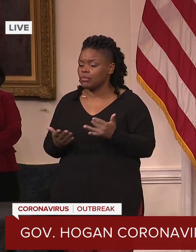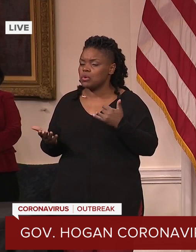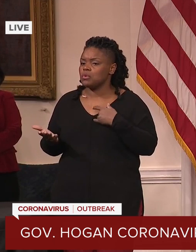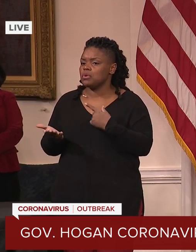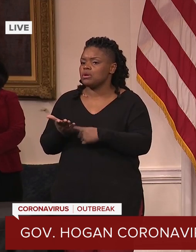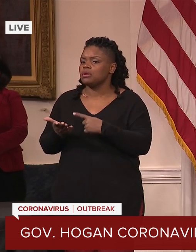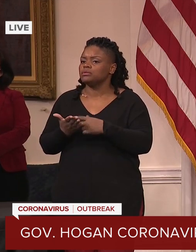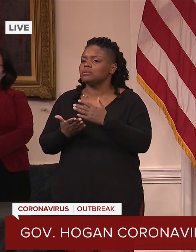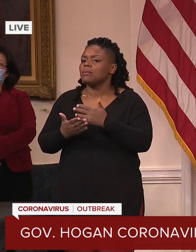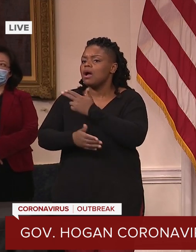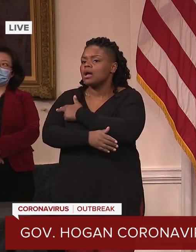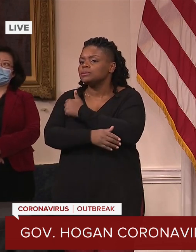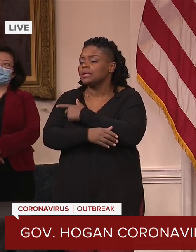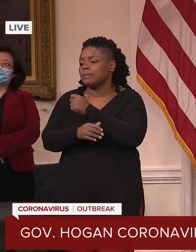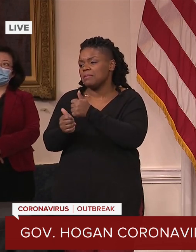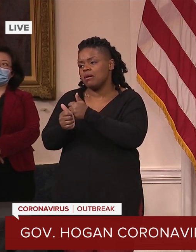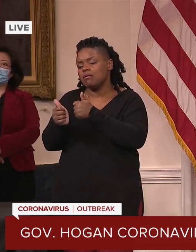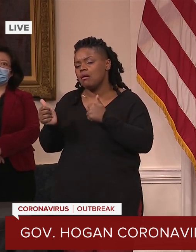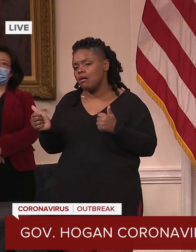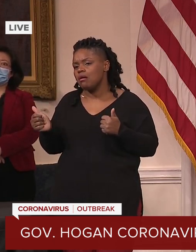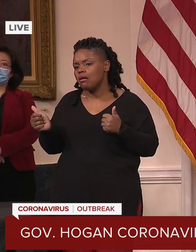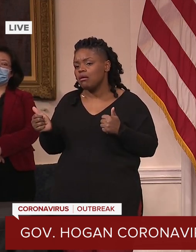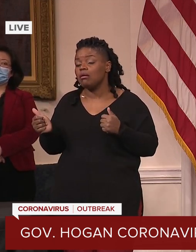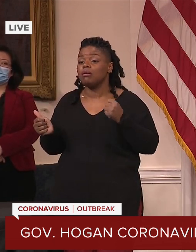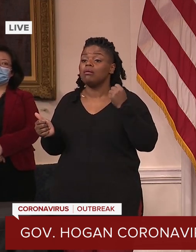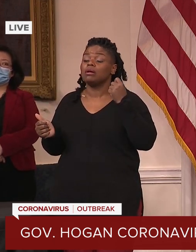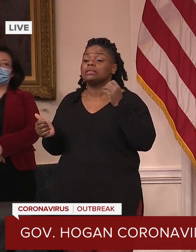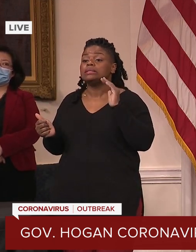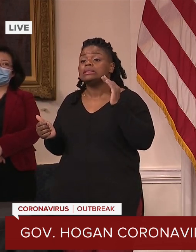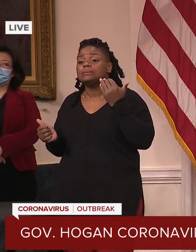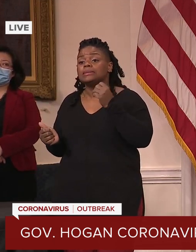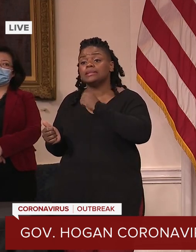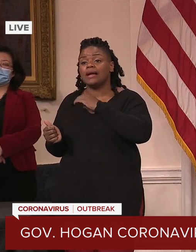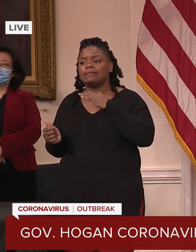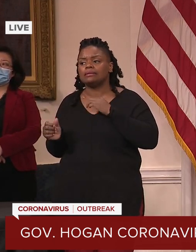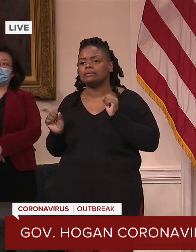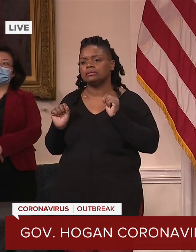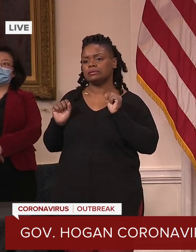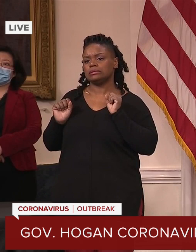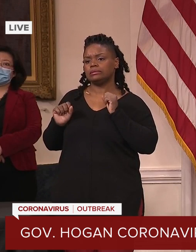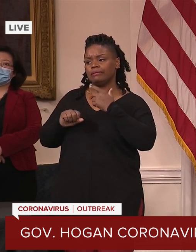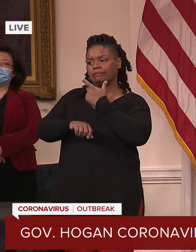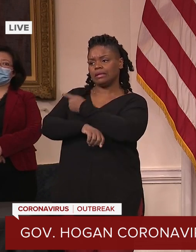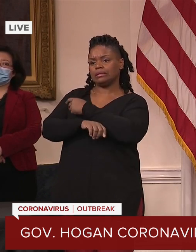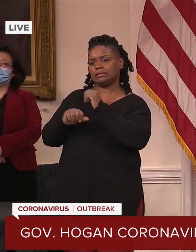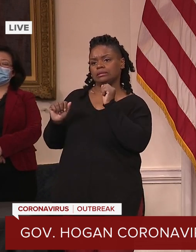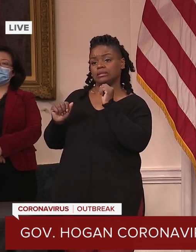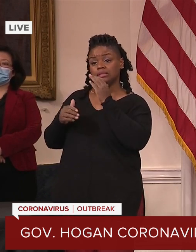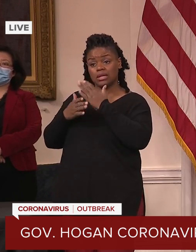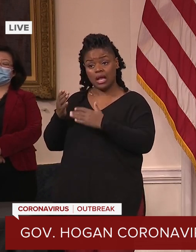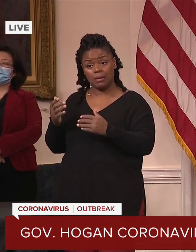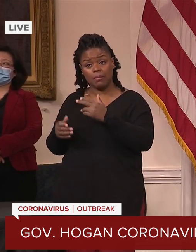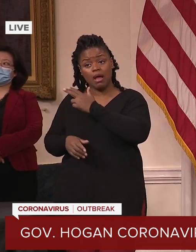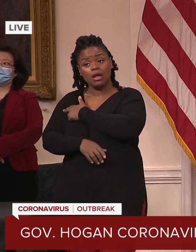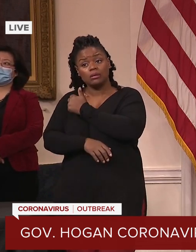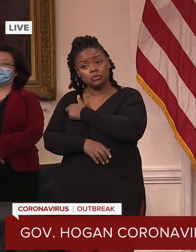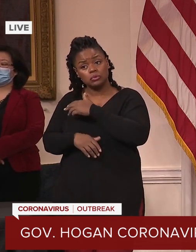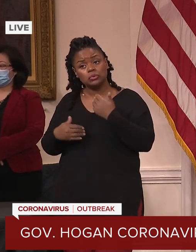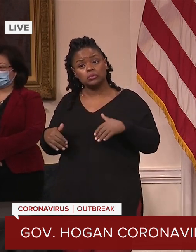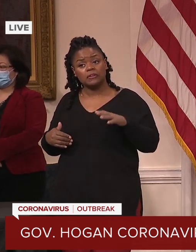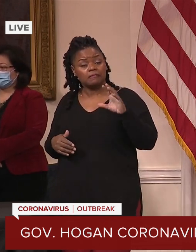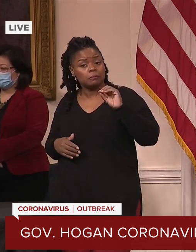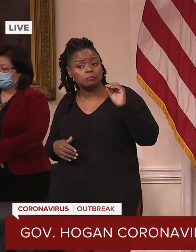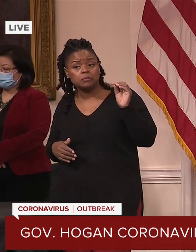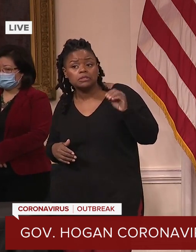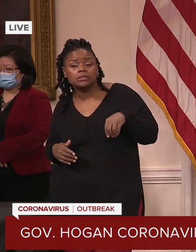of the things they told me was they're having tremendous hesitancy in part of the staff. Some say only 50% of the people have signed up to take it. Some say 80%